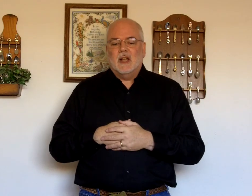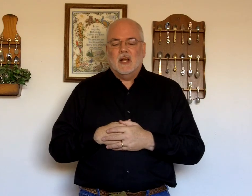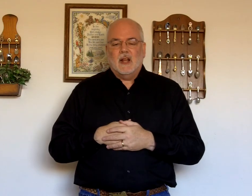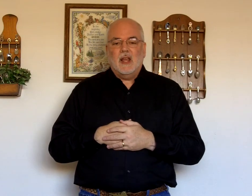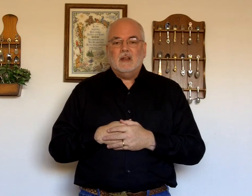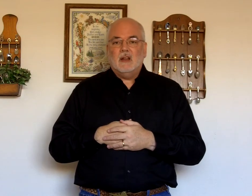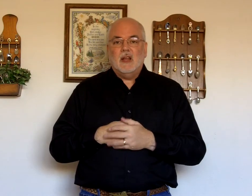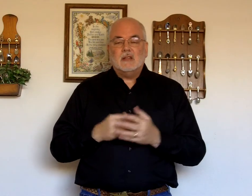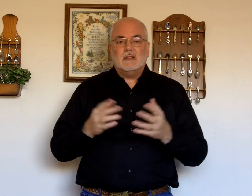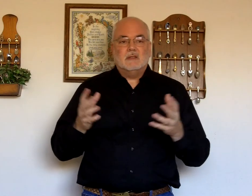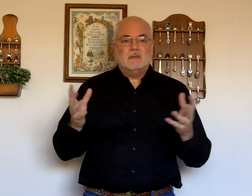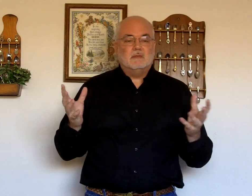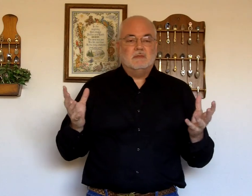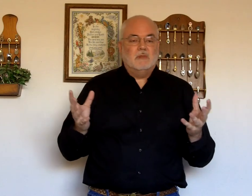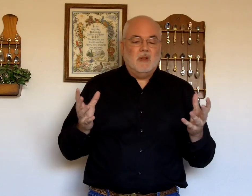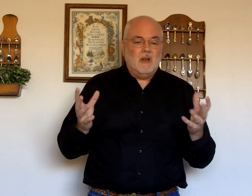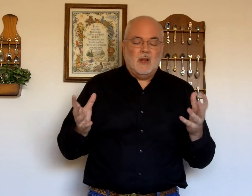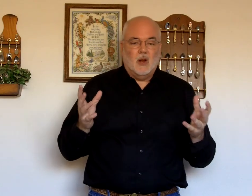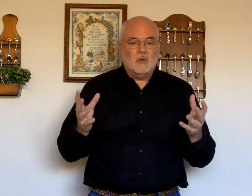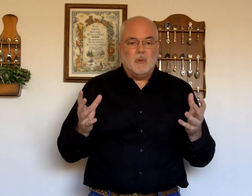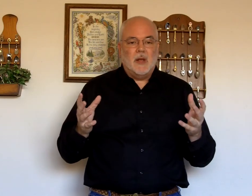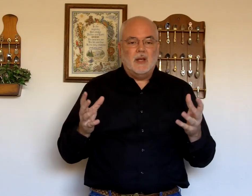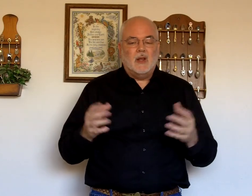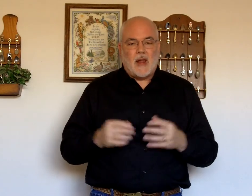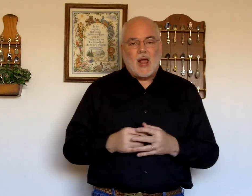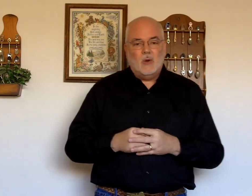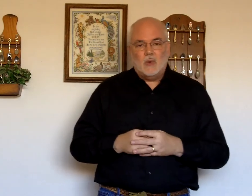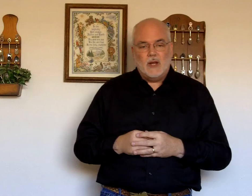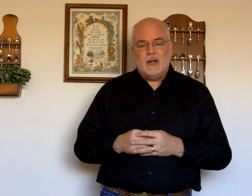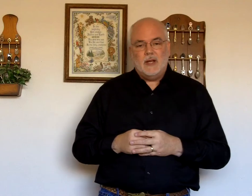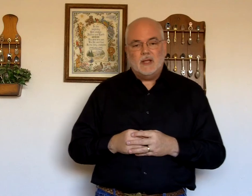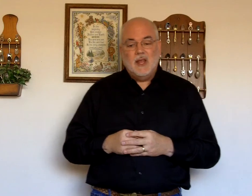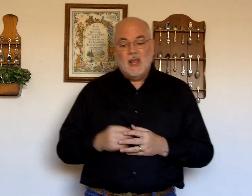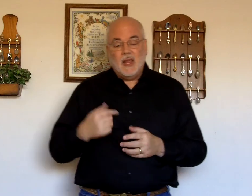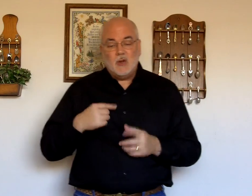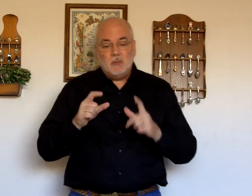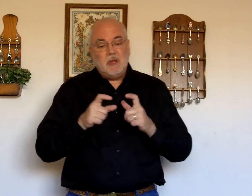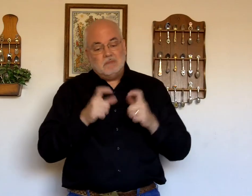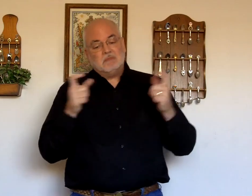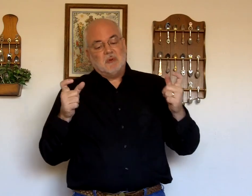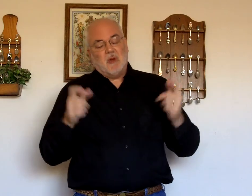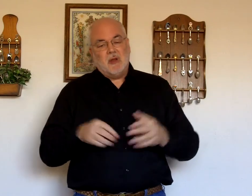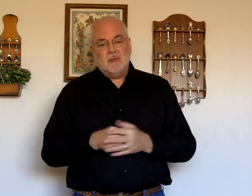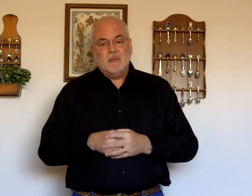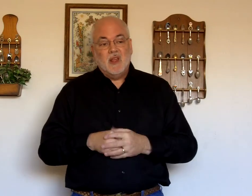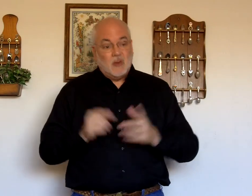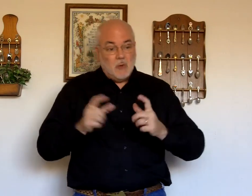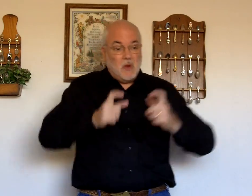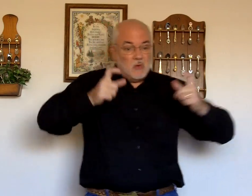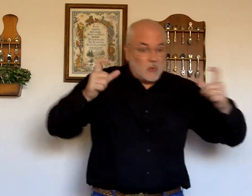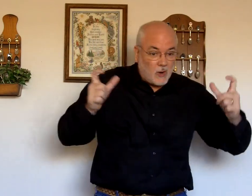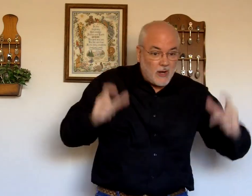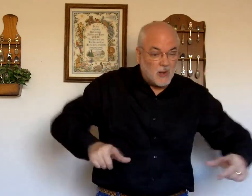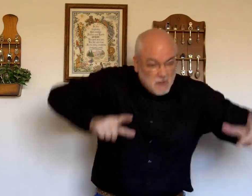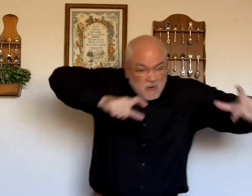And. It's. You know. Depending on how great it is. It could be. Great. Could be. Great. Could be.